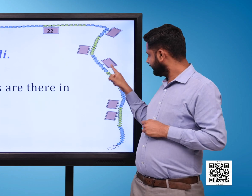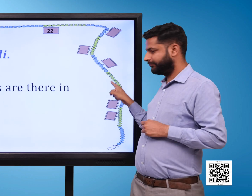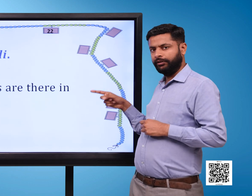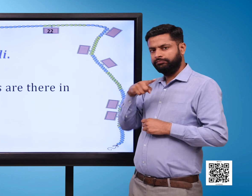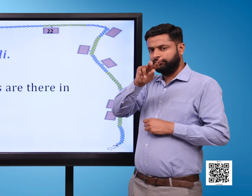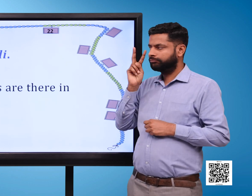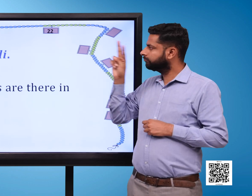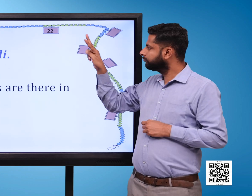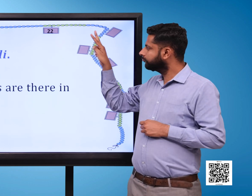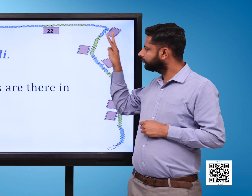length